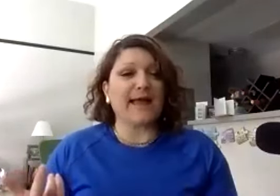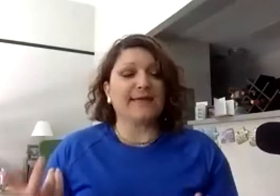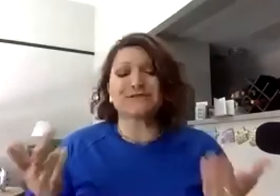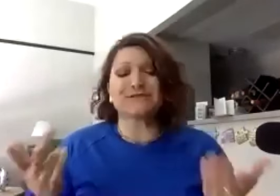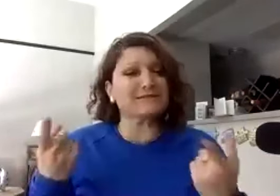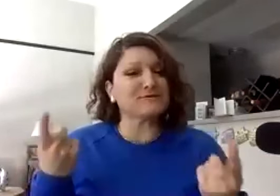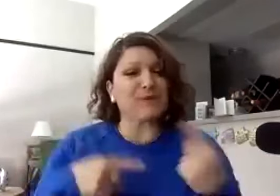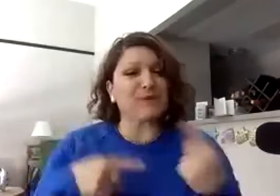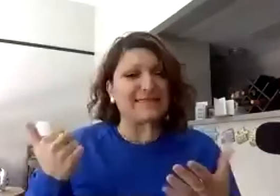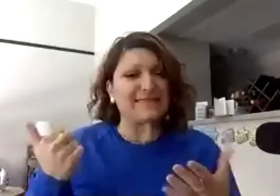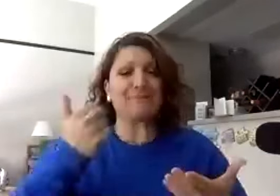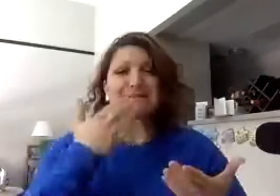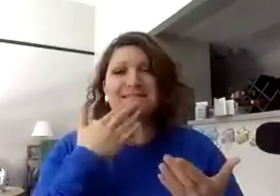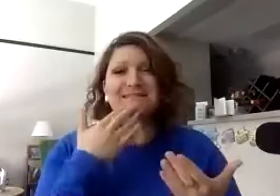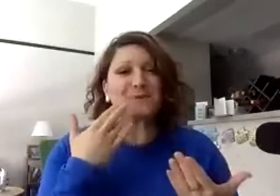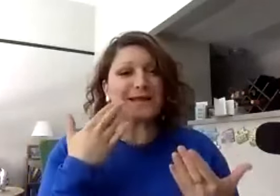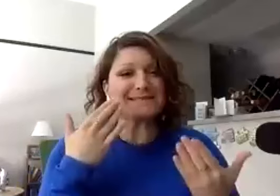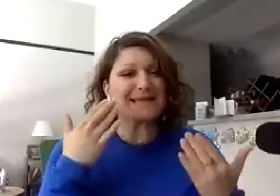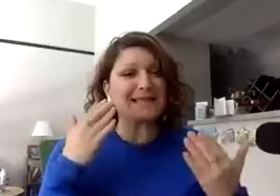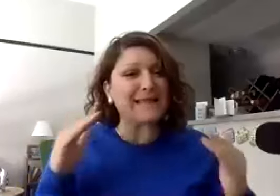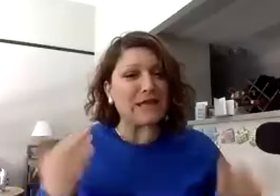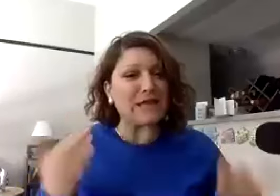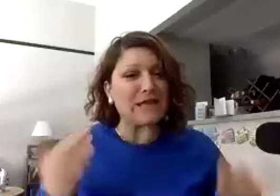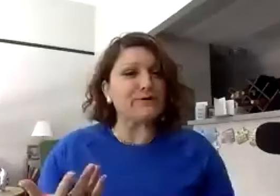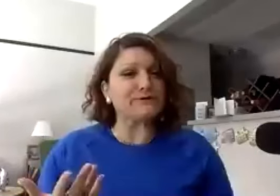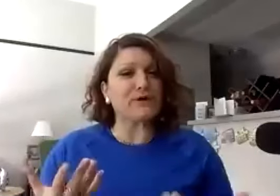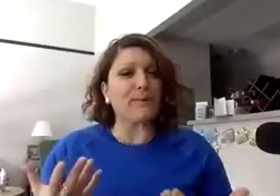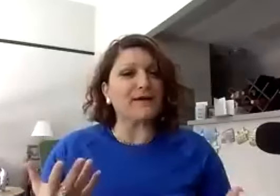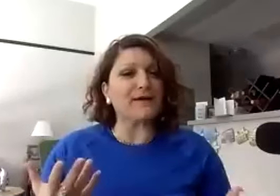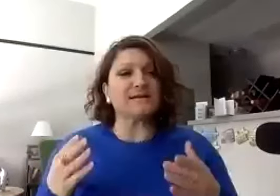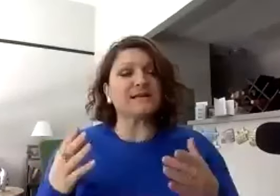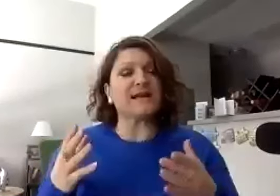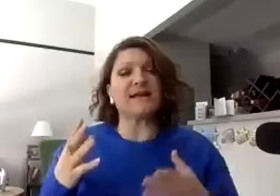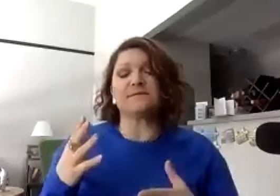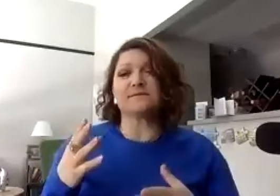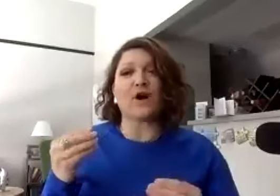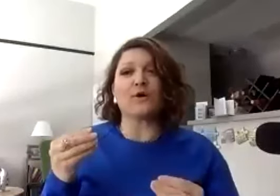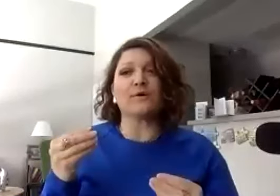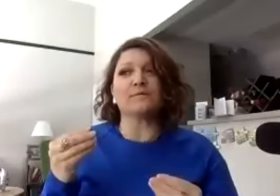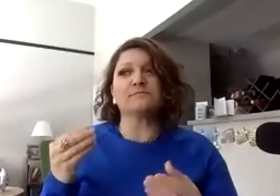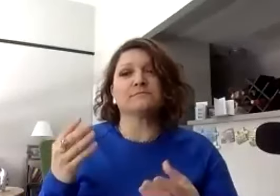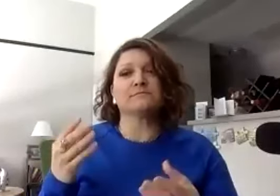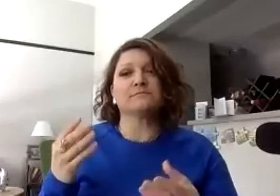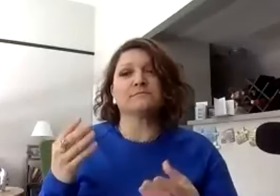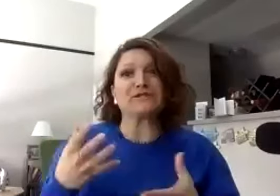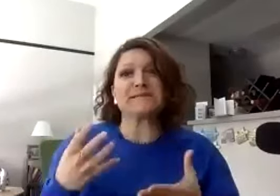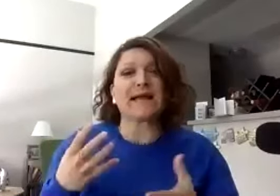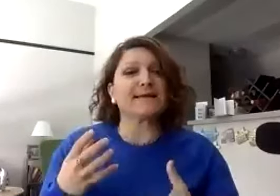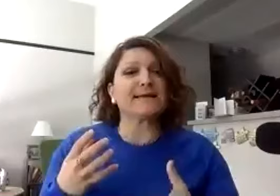and just wrap everything up. I just want to say thank you so much for the information that is